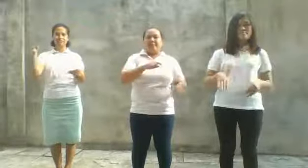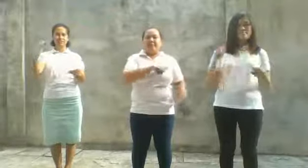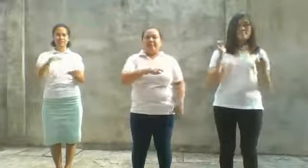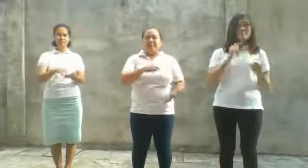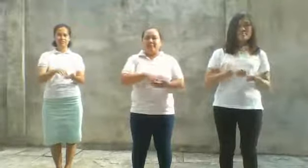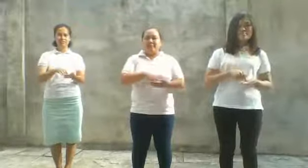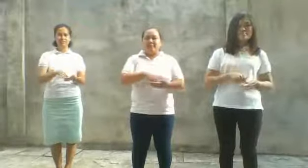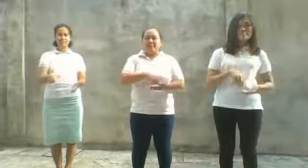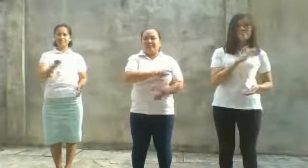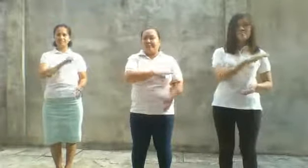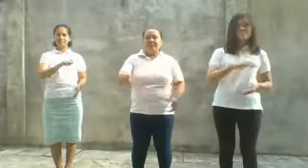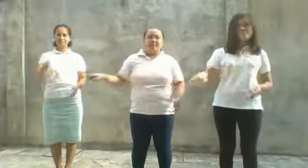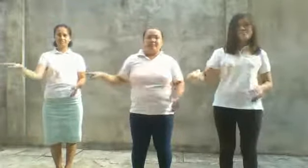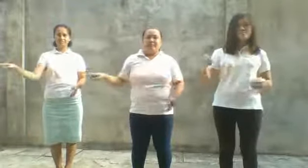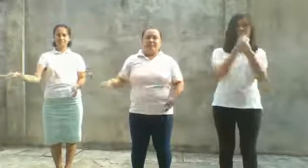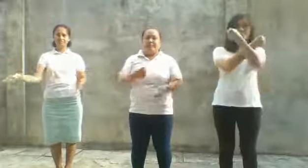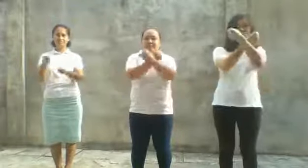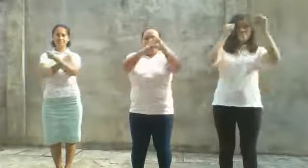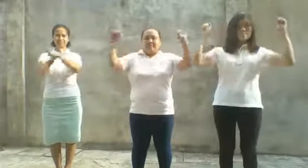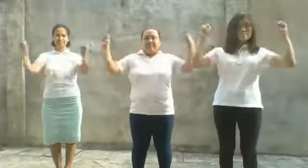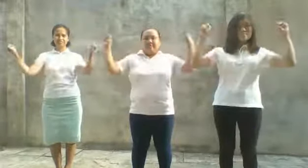for this they must be free.